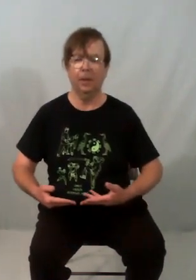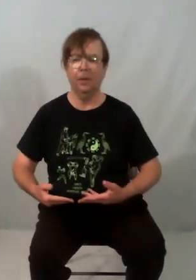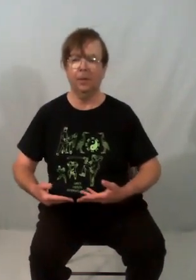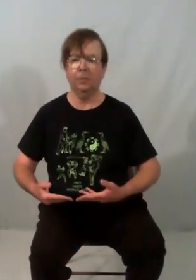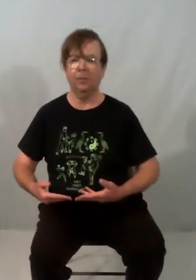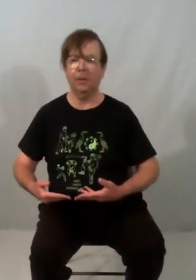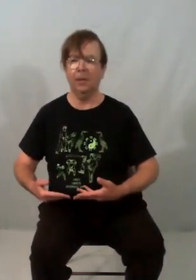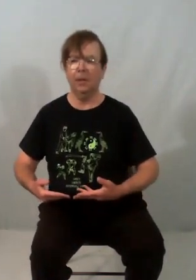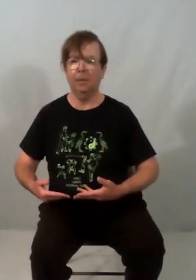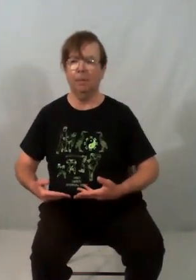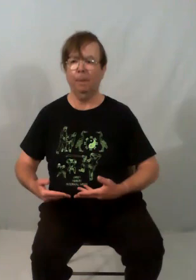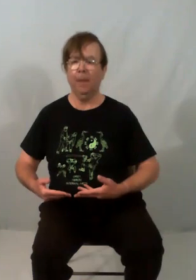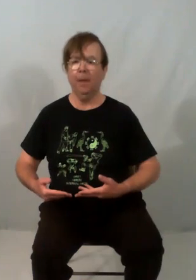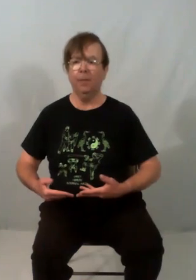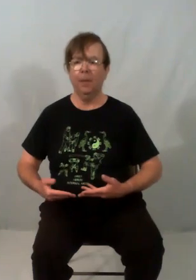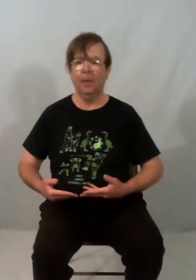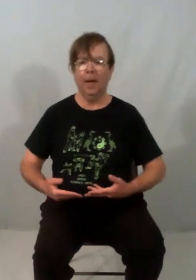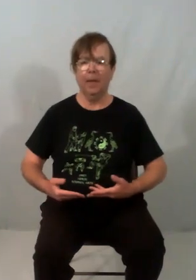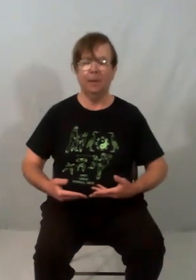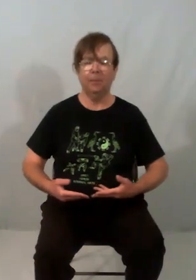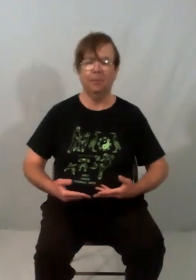three, three, and four.